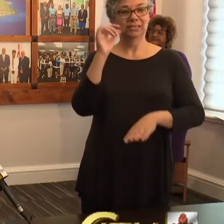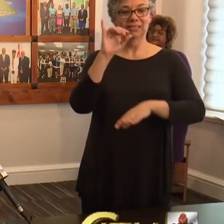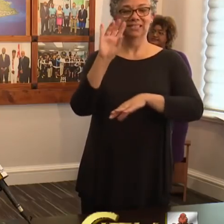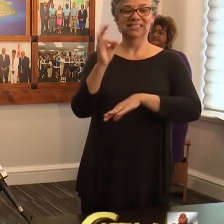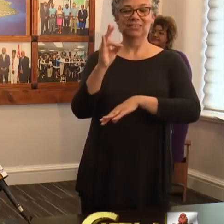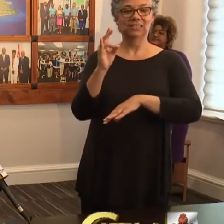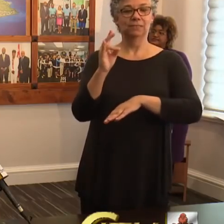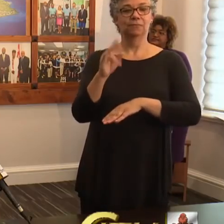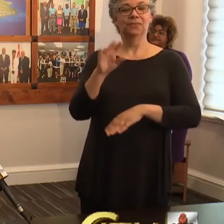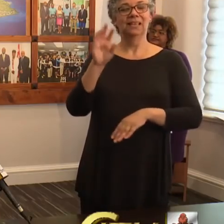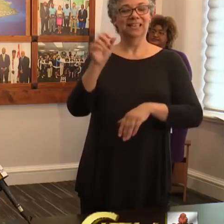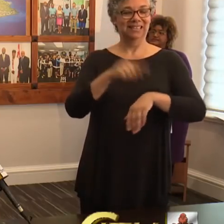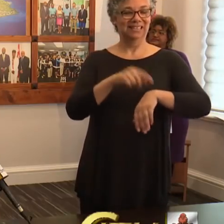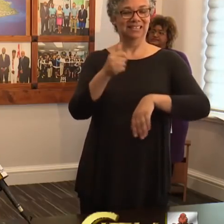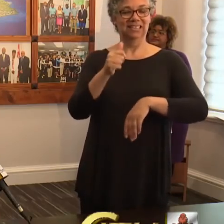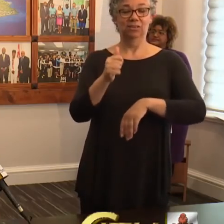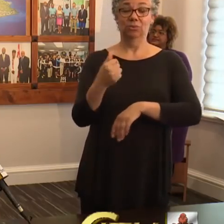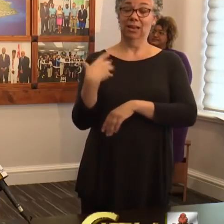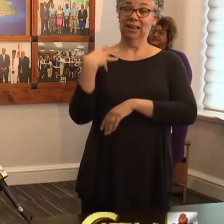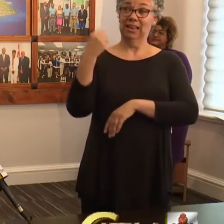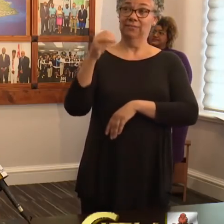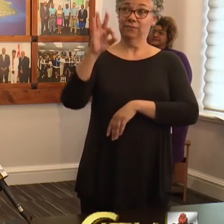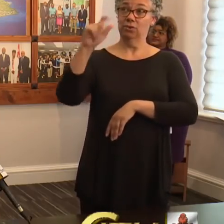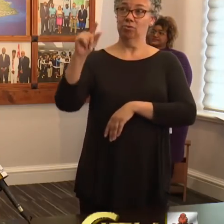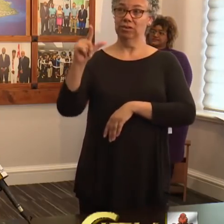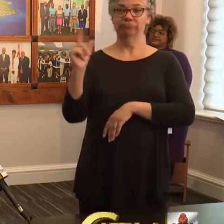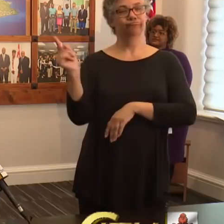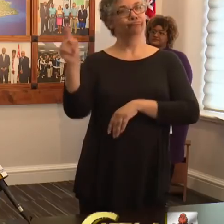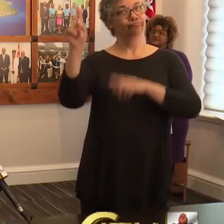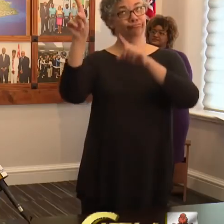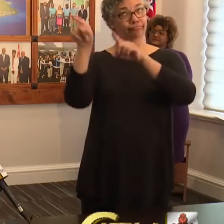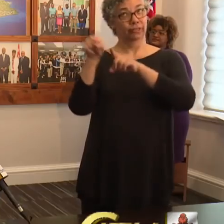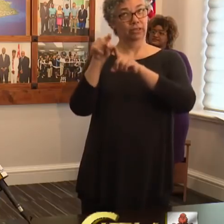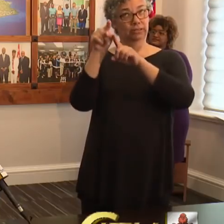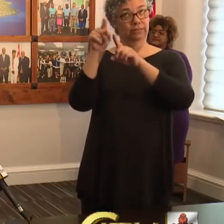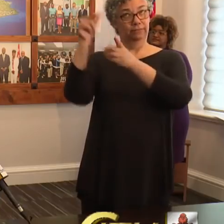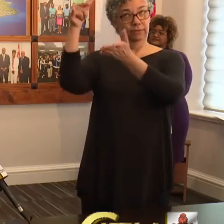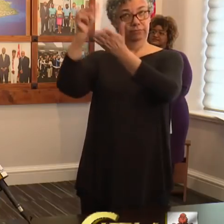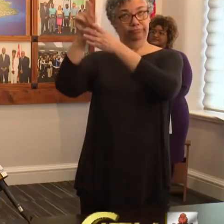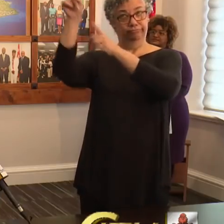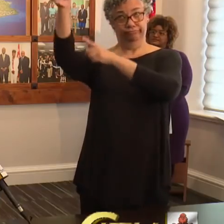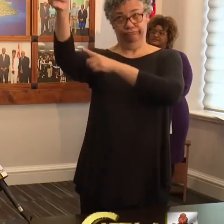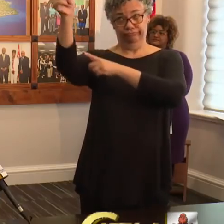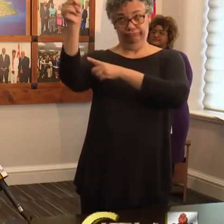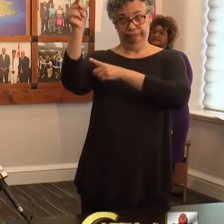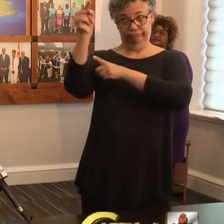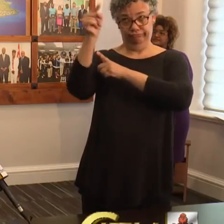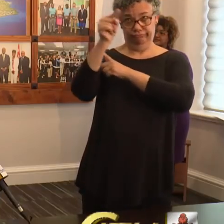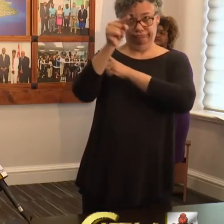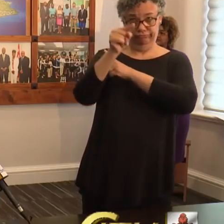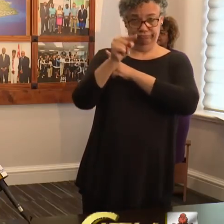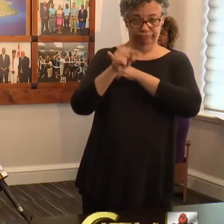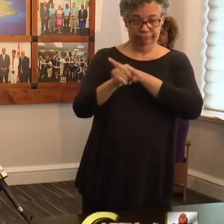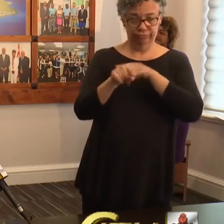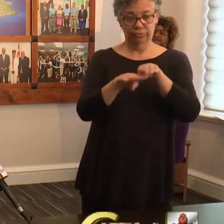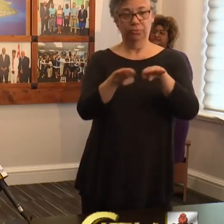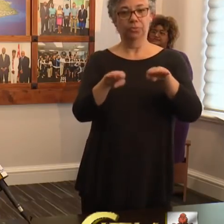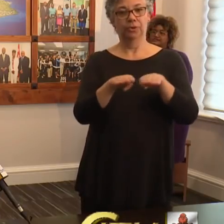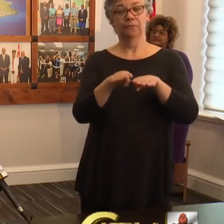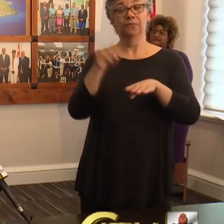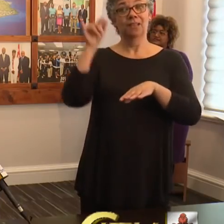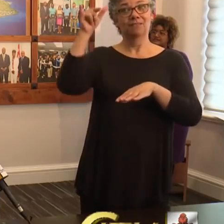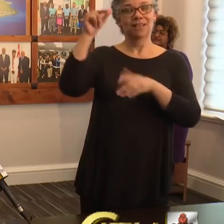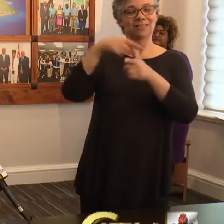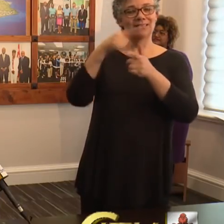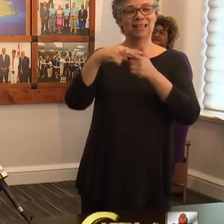a charter flight will depart from Fort Lauderdale, Florida-Hollywood International Airport bound for Bermuda. The flight is then scheduled to